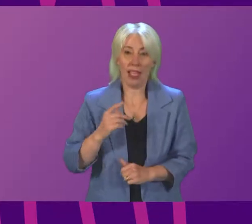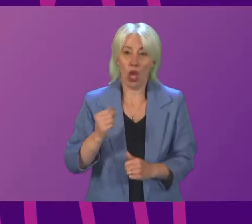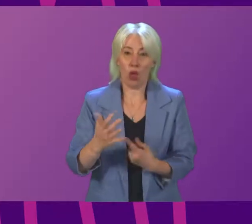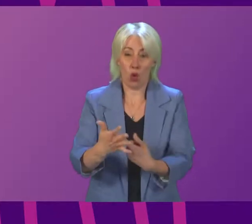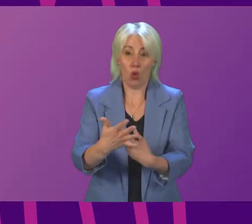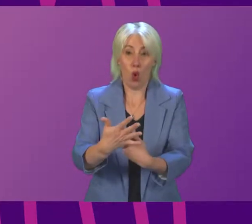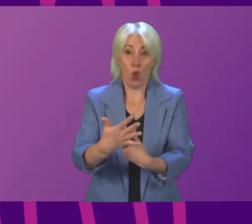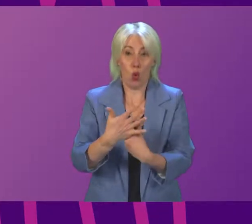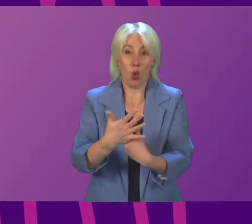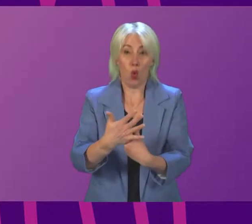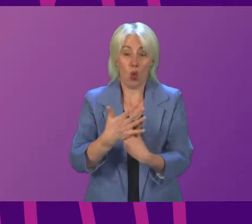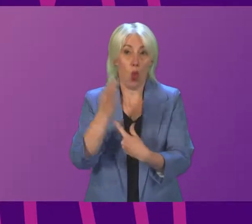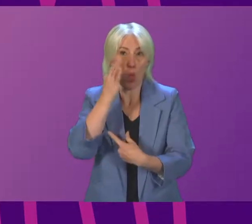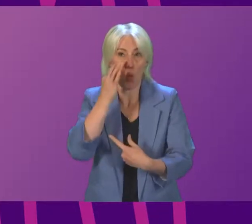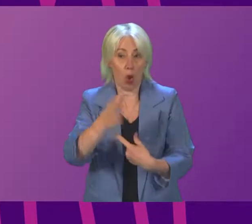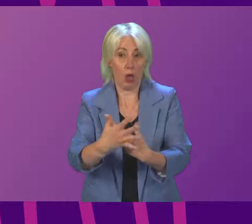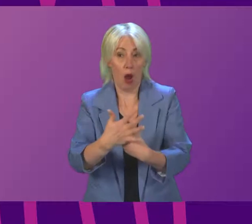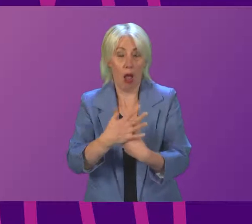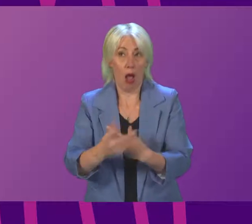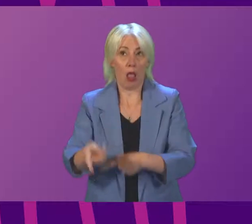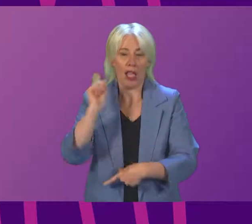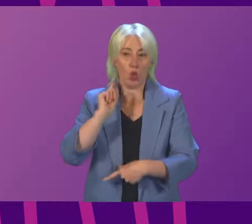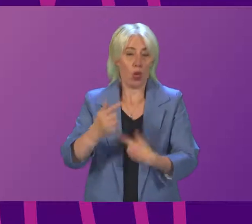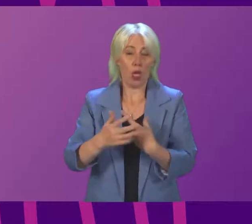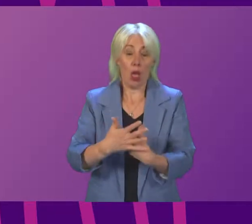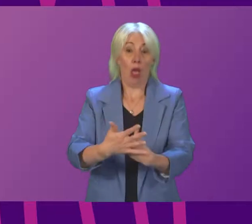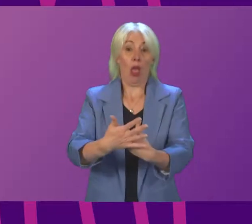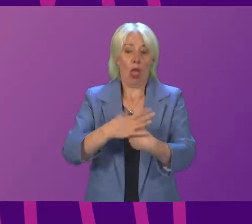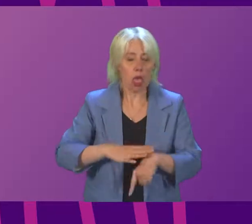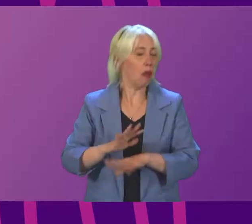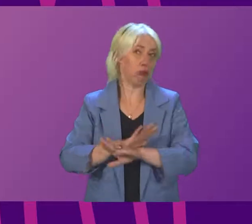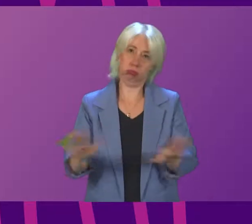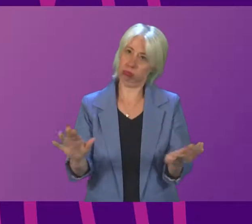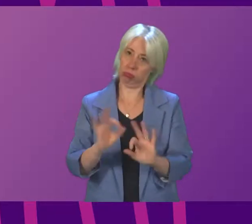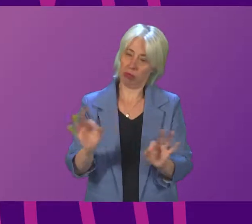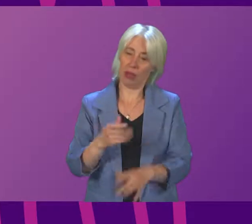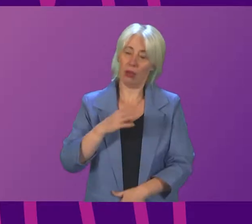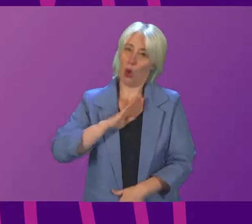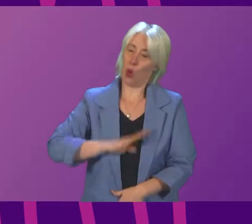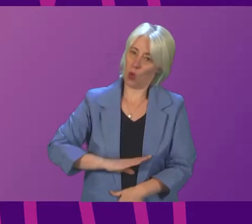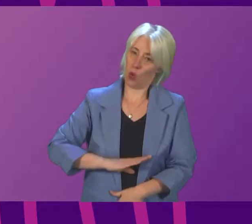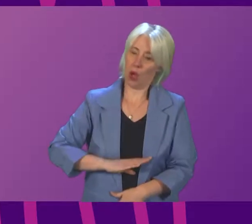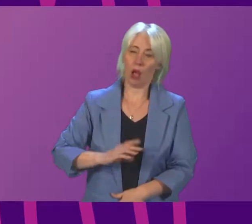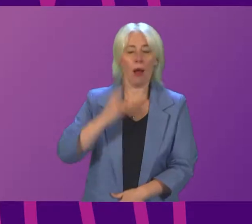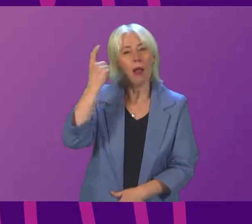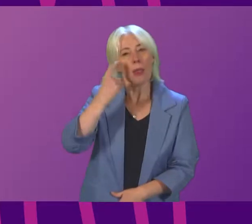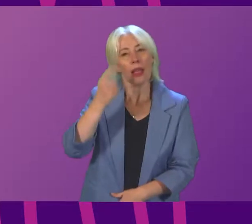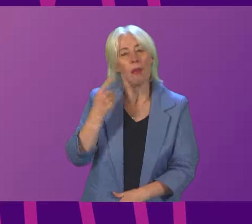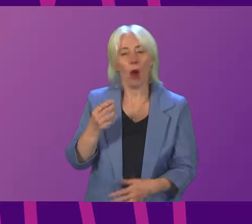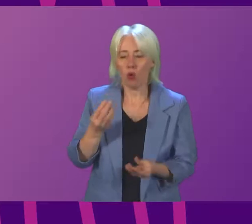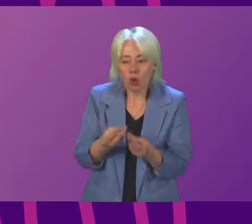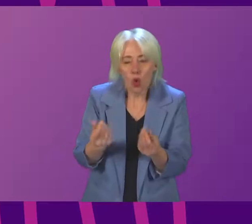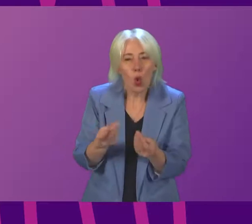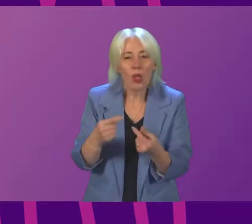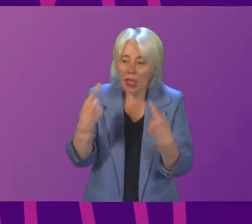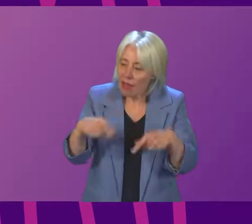of the flood incident last week. We will obviously consider the resources that are available for flooding, and